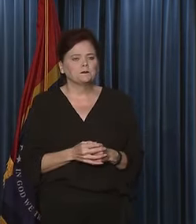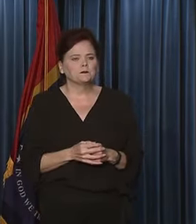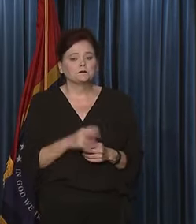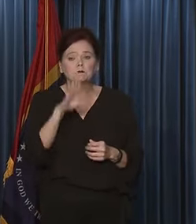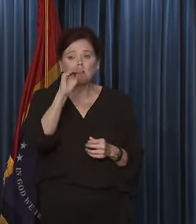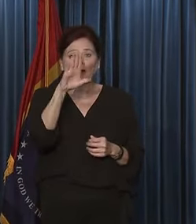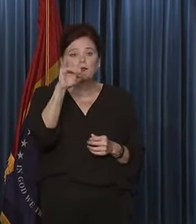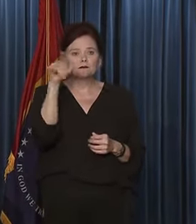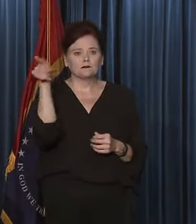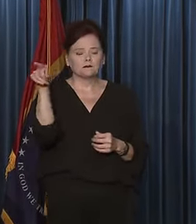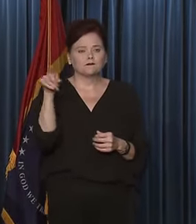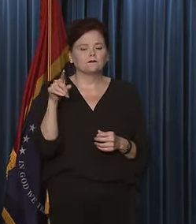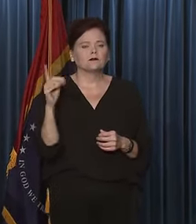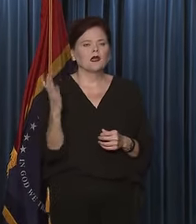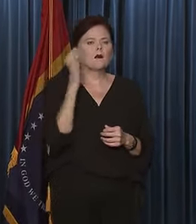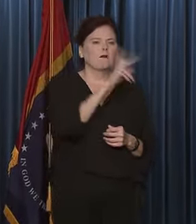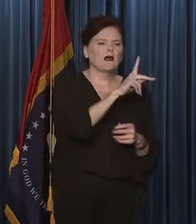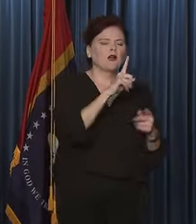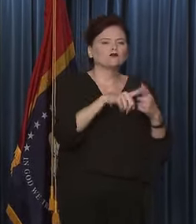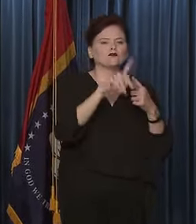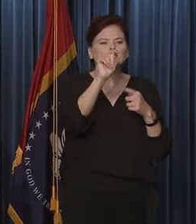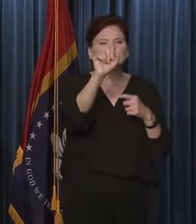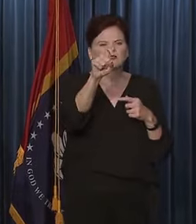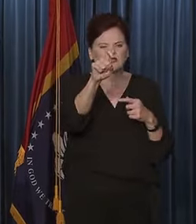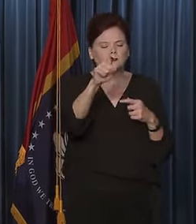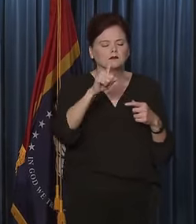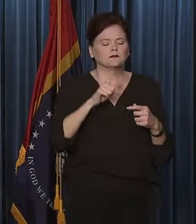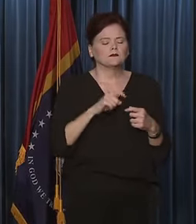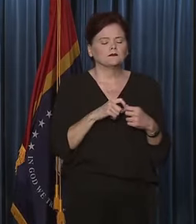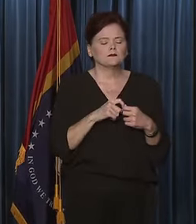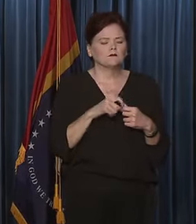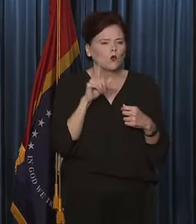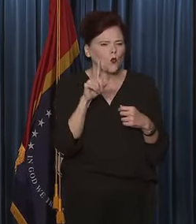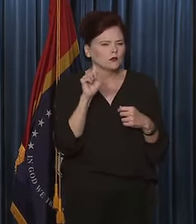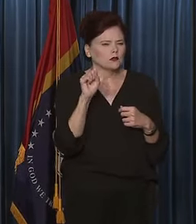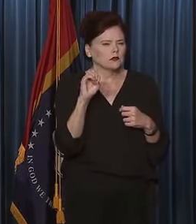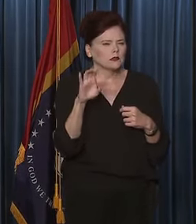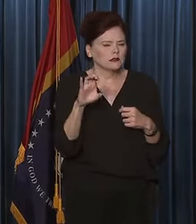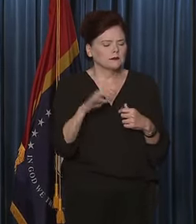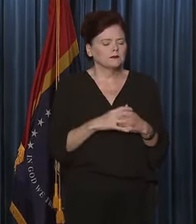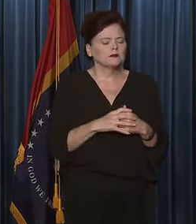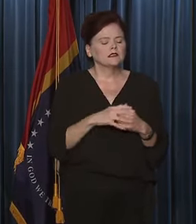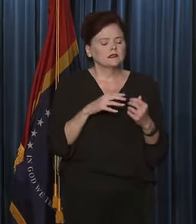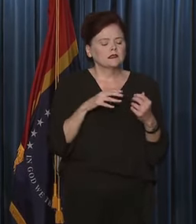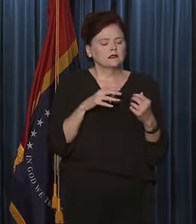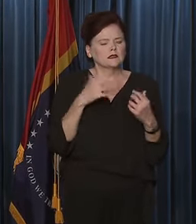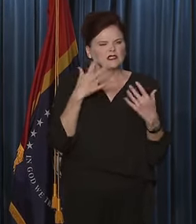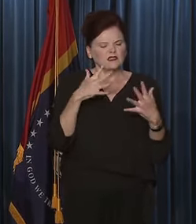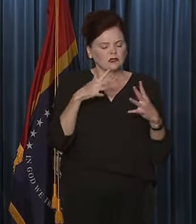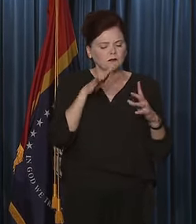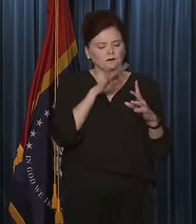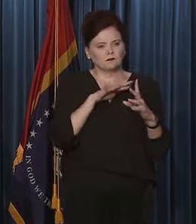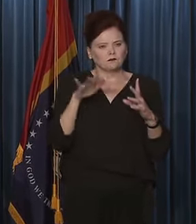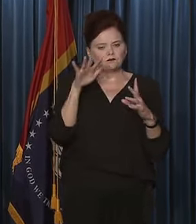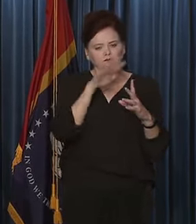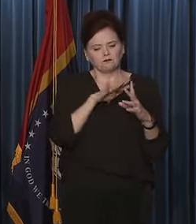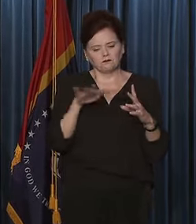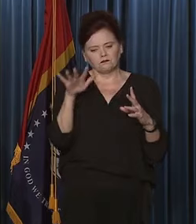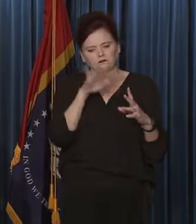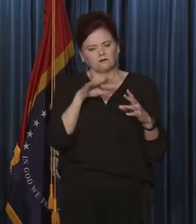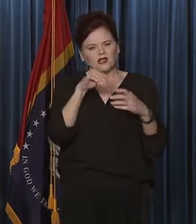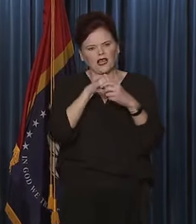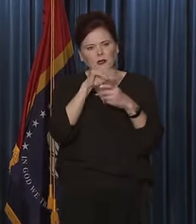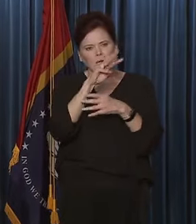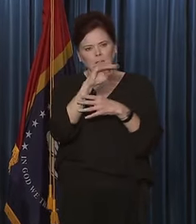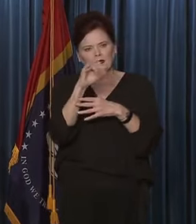Bobby. Governor, back to taxes, just a second, if you will. There's studies that show in Mississippi, a large,